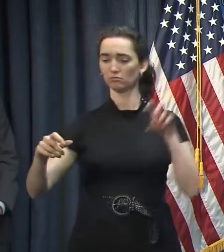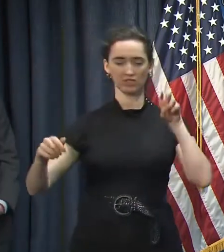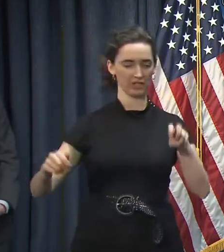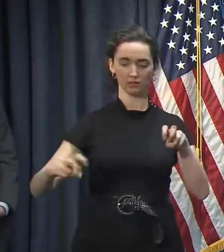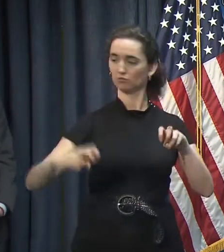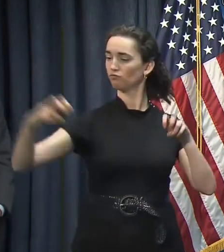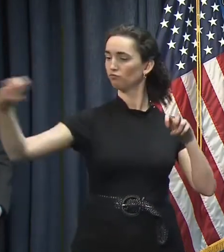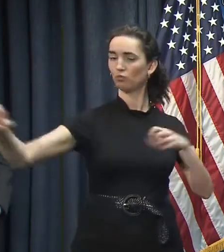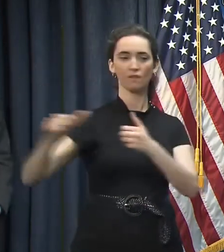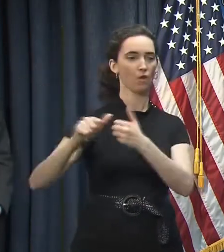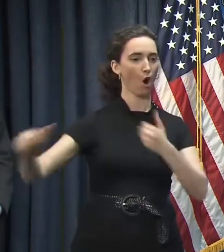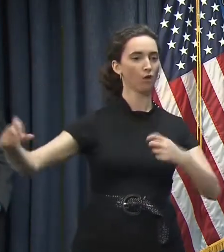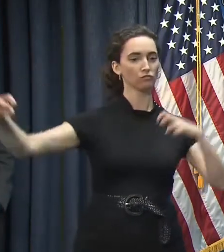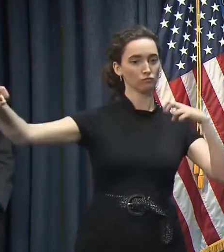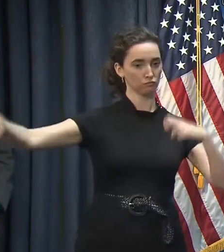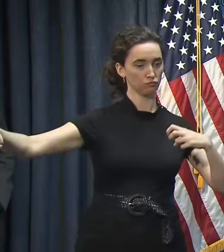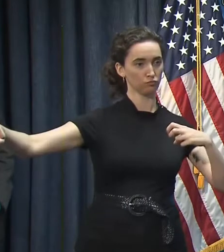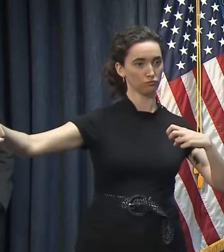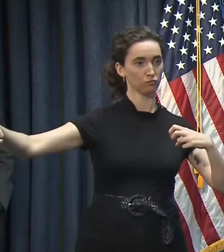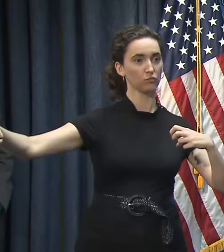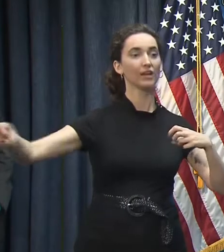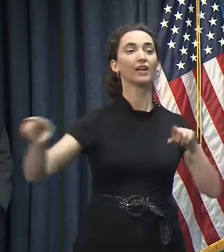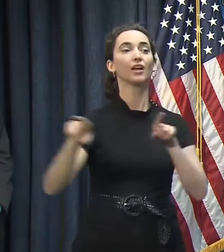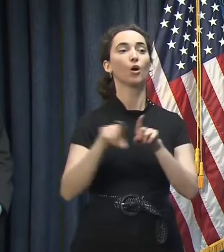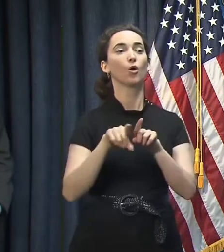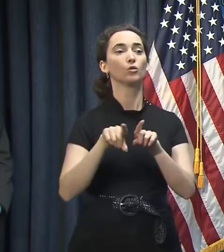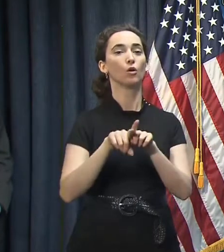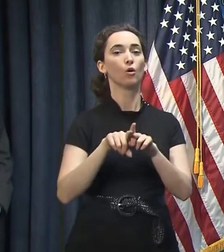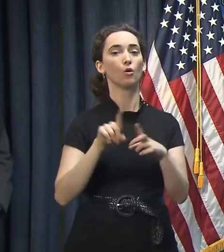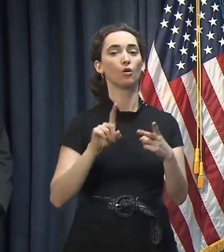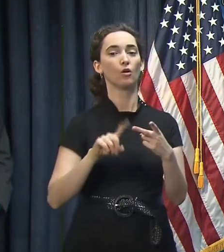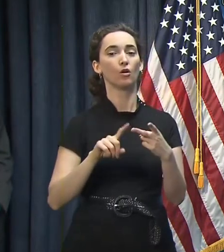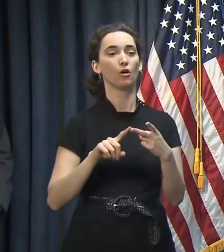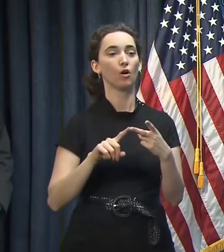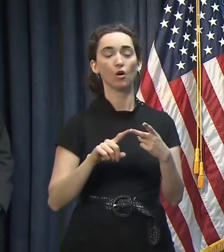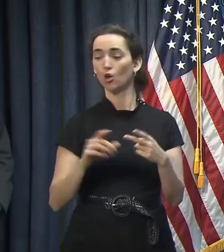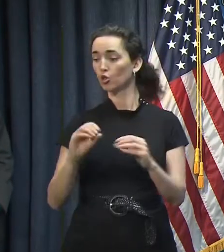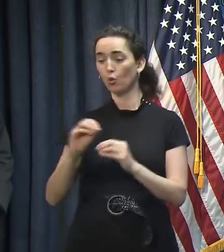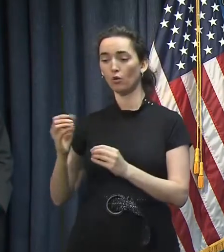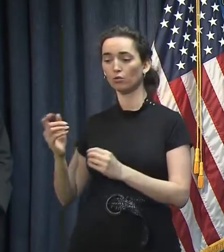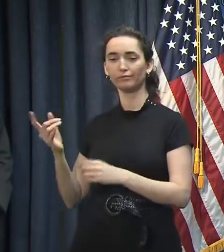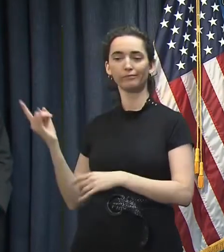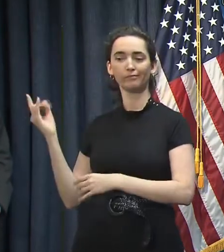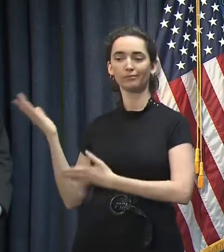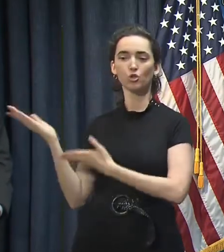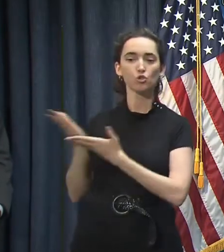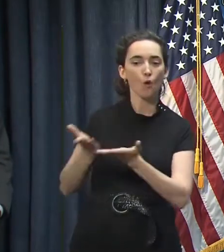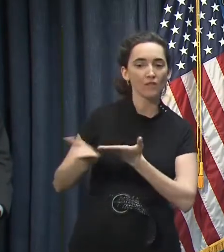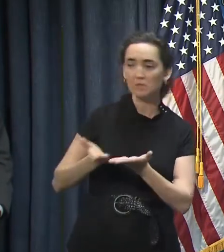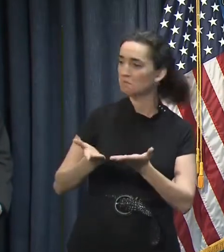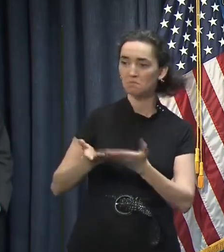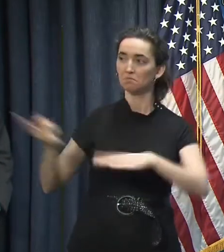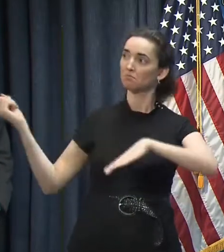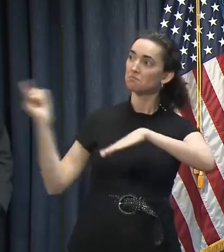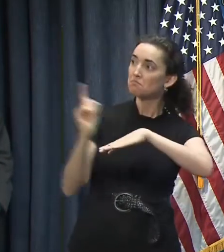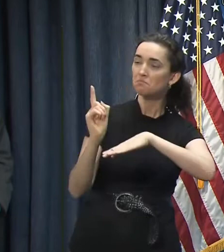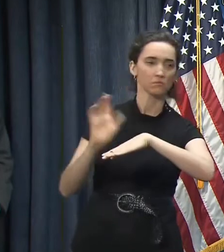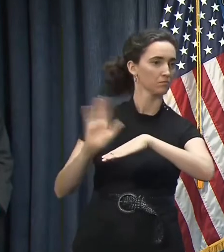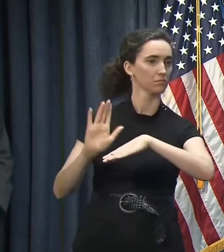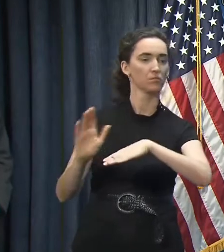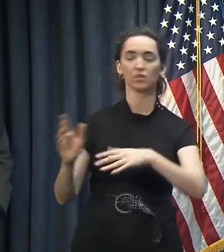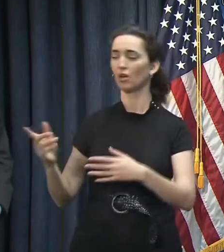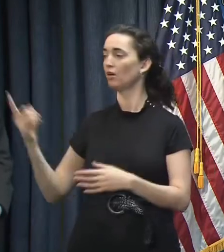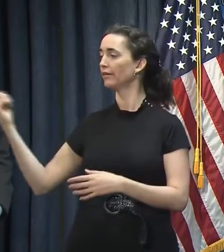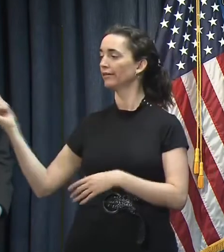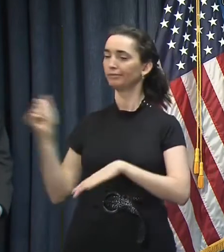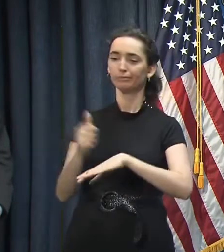away from the closest people, and you're not having people wait on you. So you wouldn't have an employee bringing you